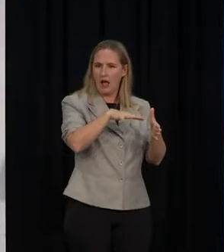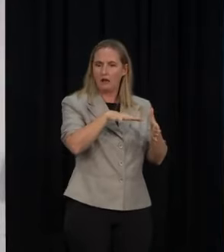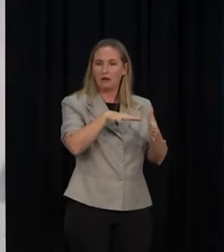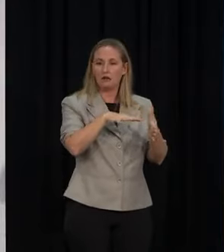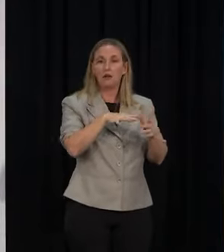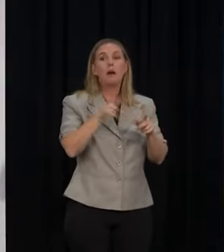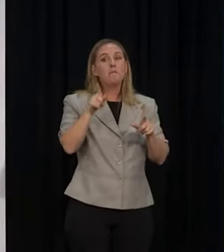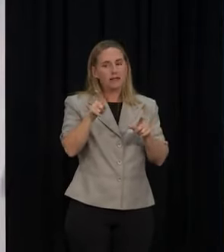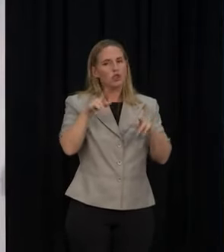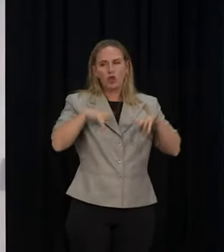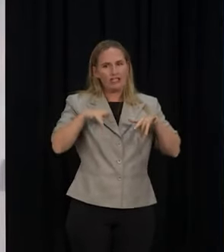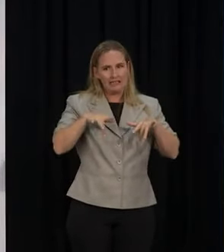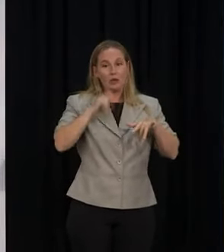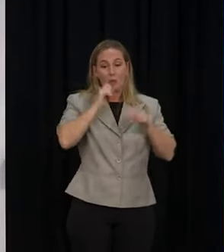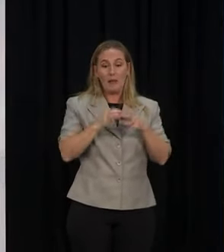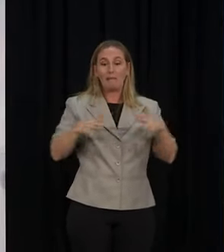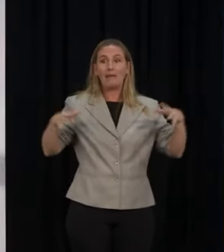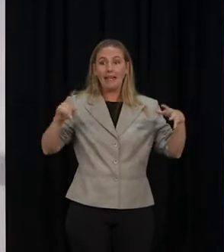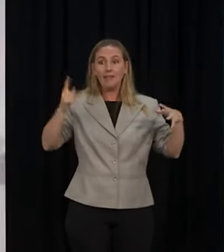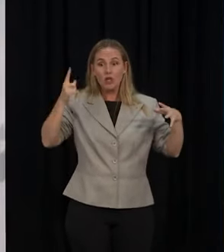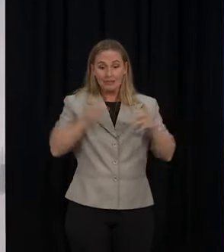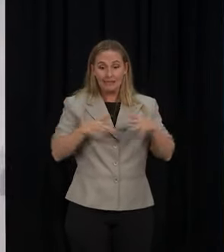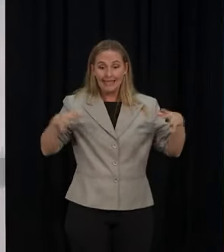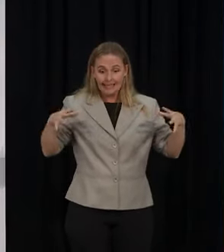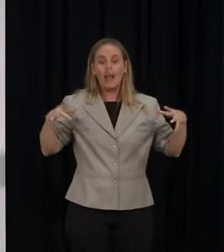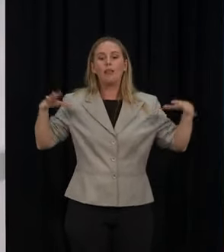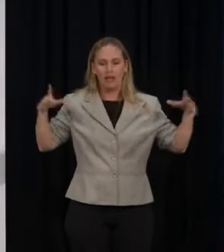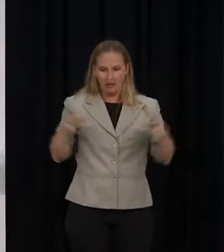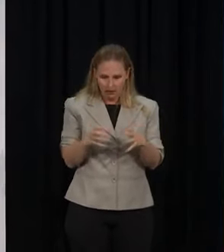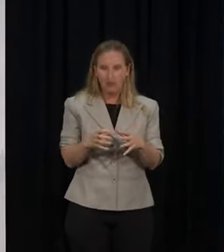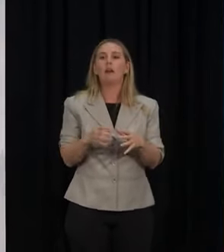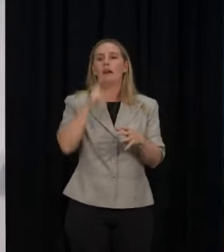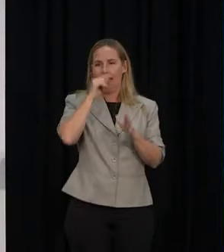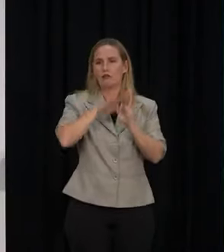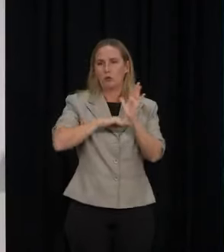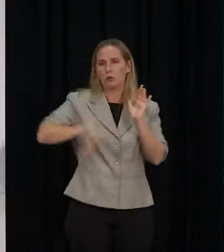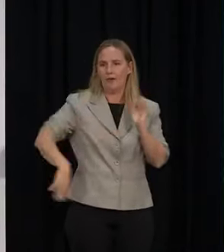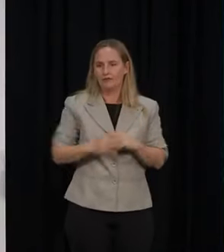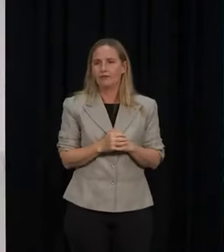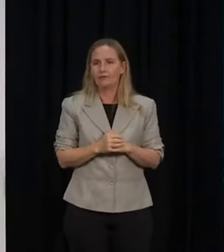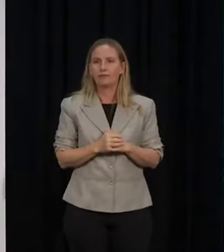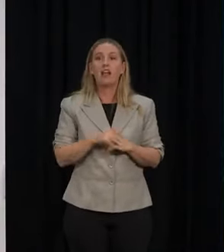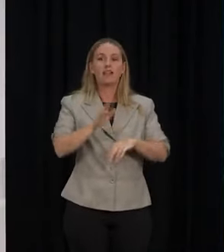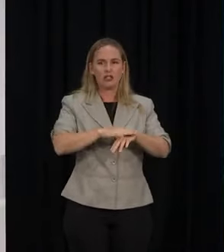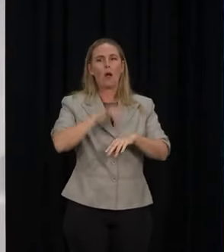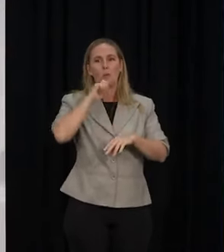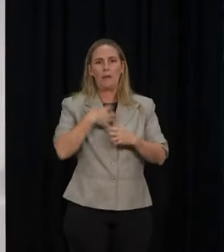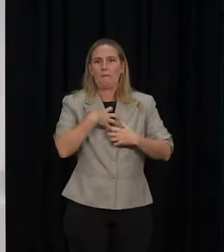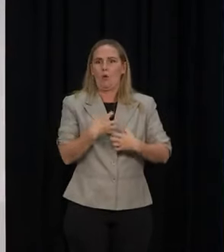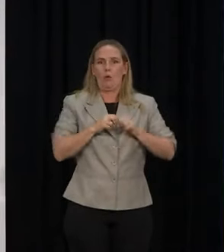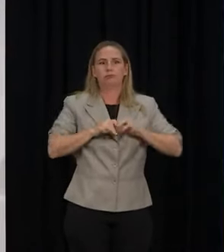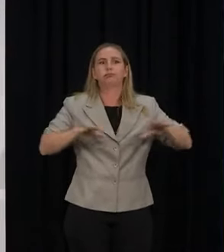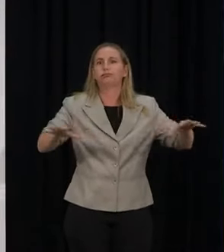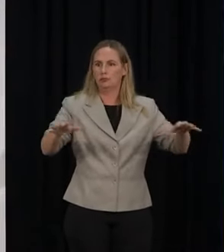because in those cases we'll see many more unvaccinated people who will have experienced COVID-19 by then. Parents may be